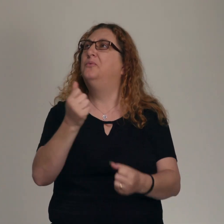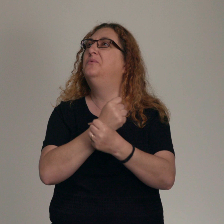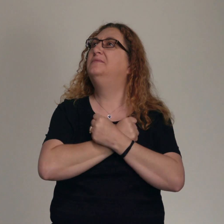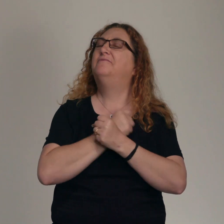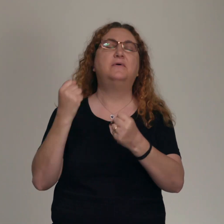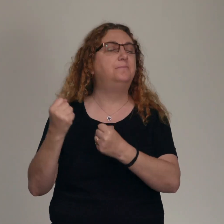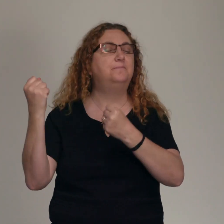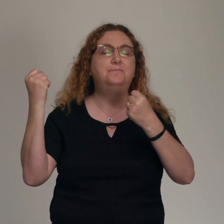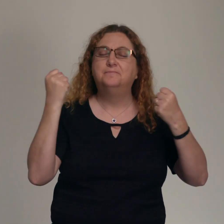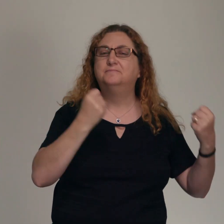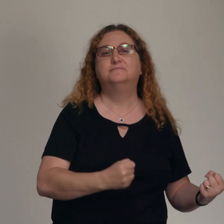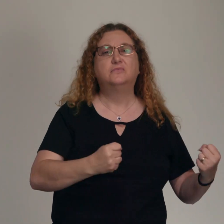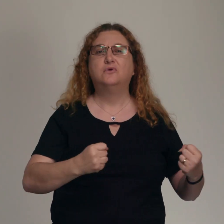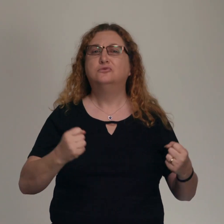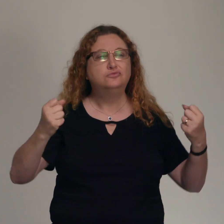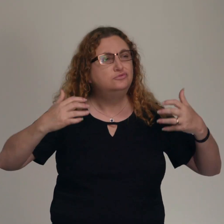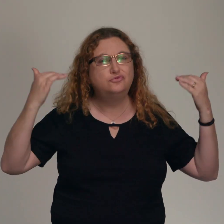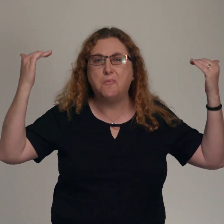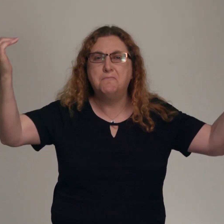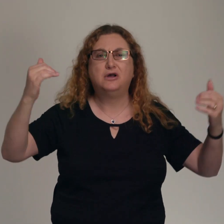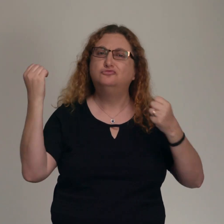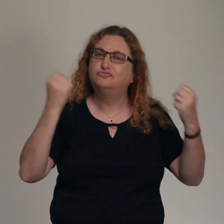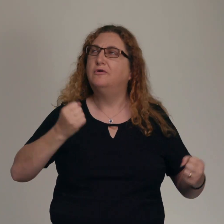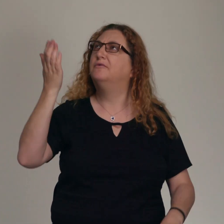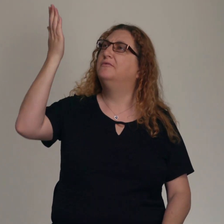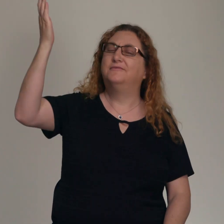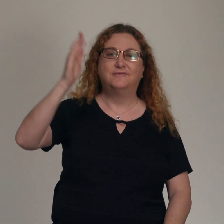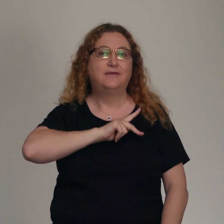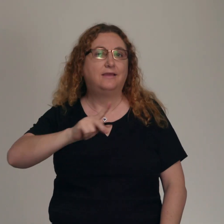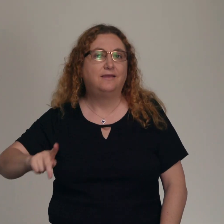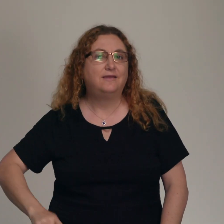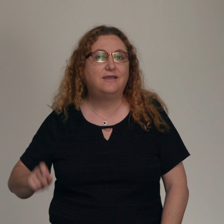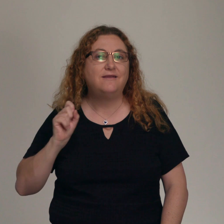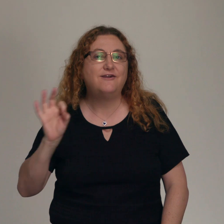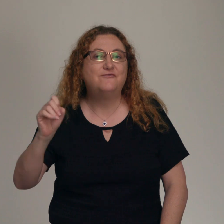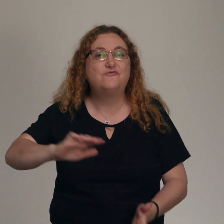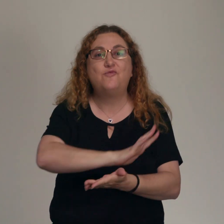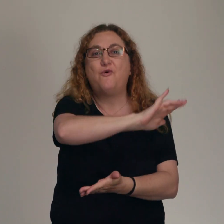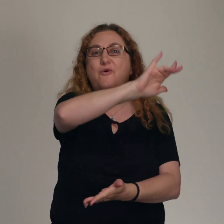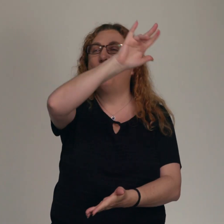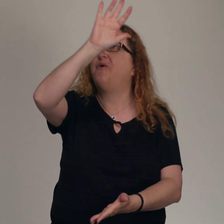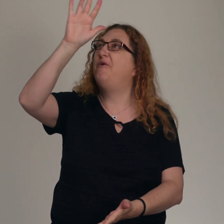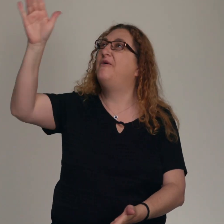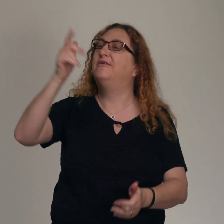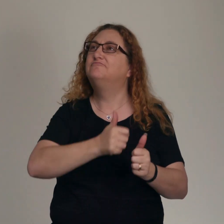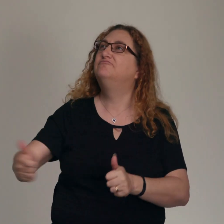And so much stronger The King of glory The King above all kings